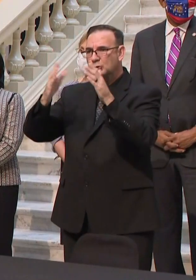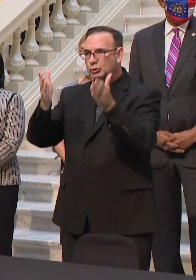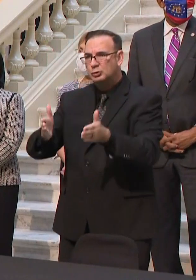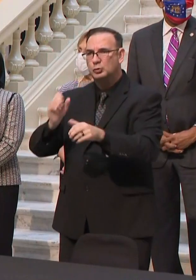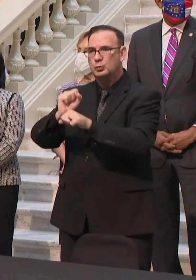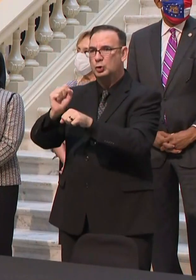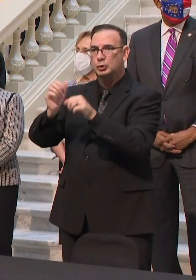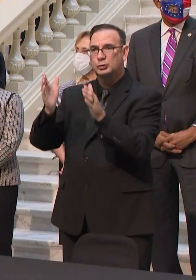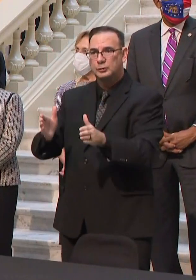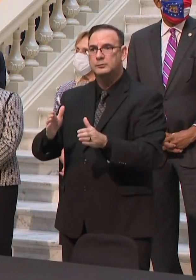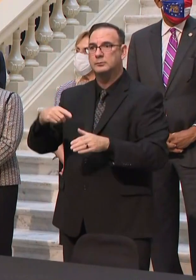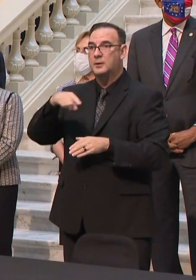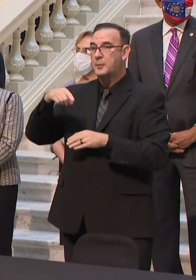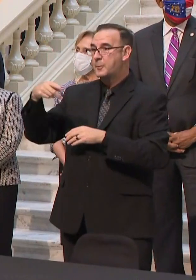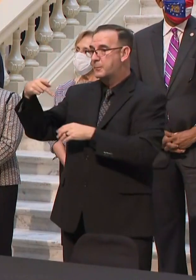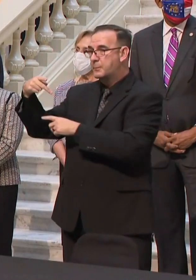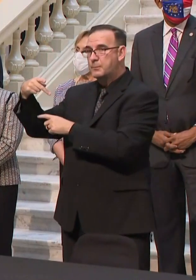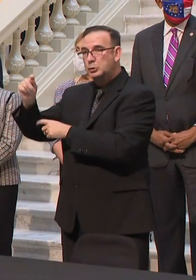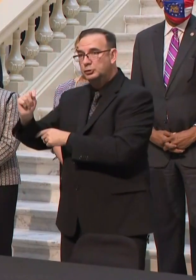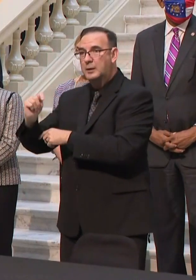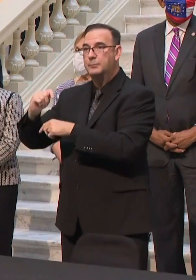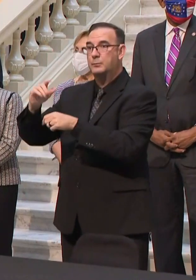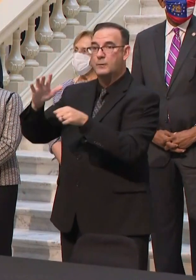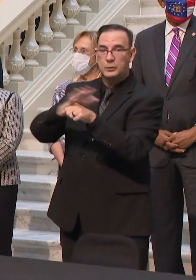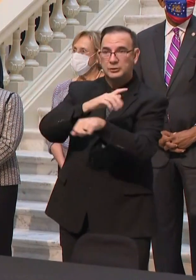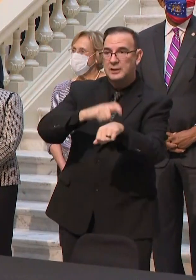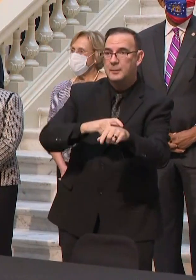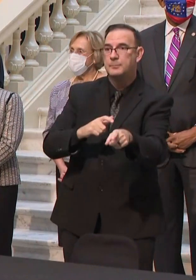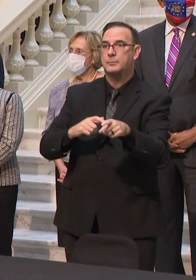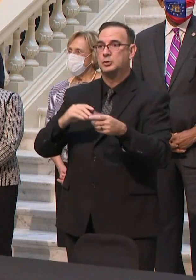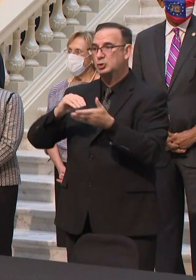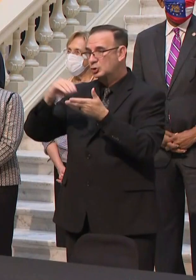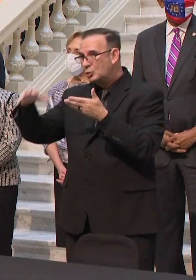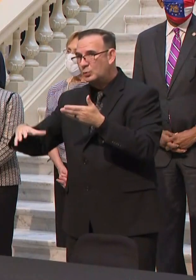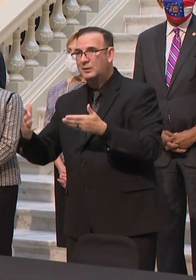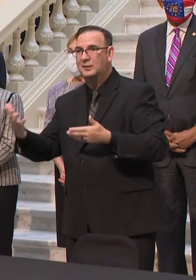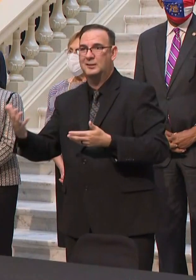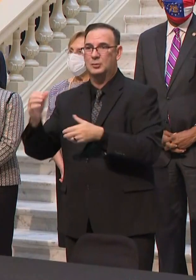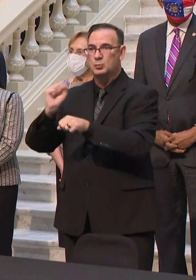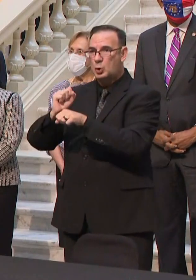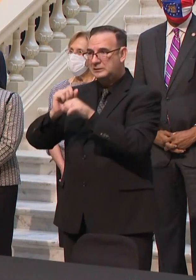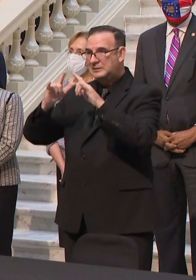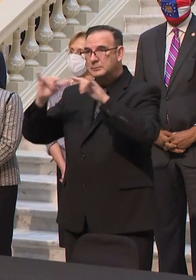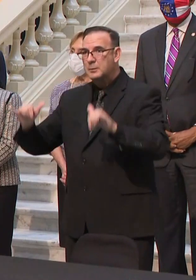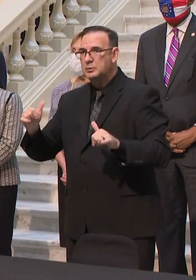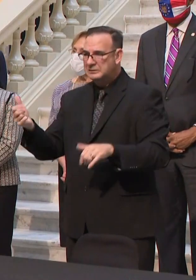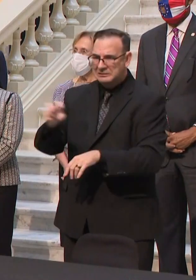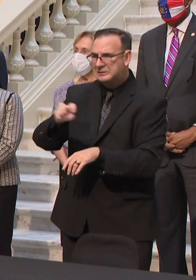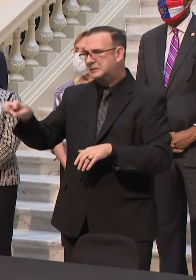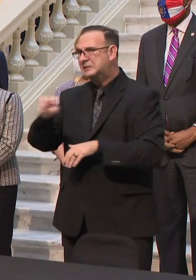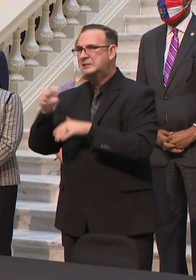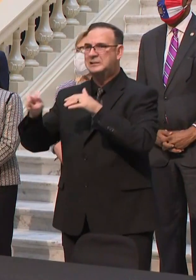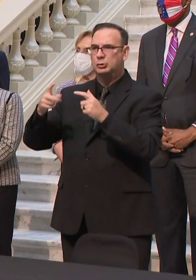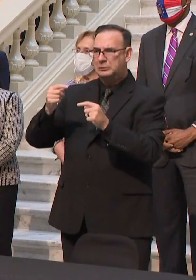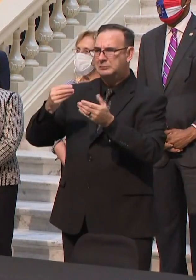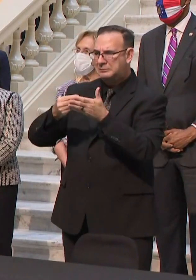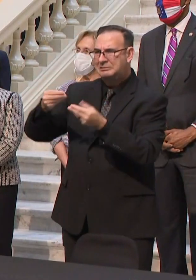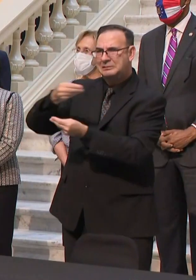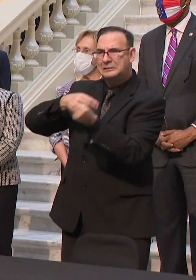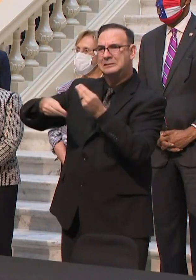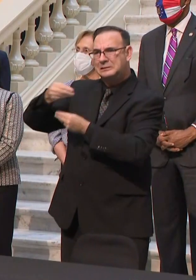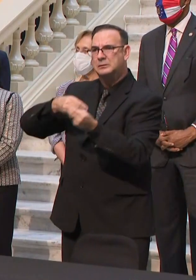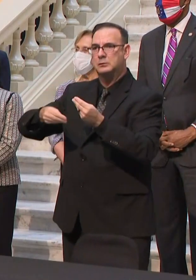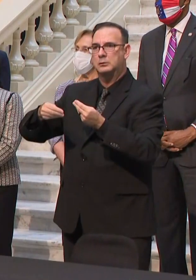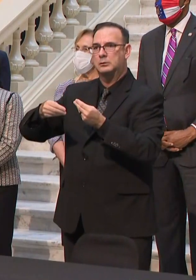-time, and those trying to put themselves through school. They were climbing the ladder, but starting from the bottom rung.